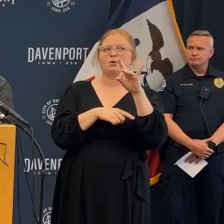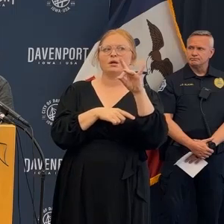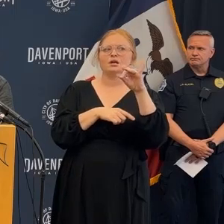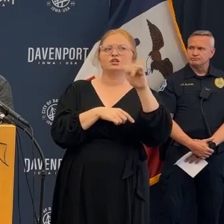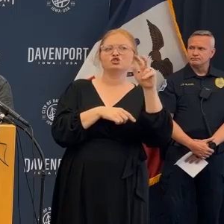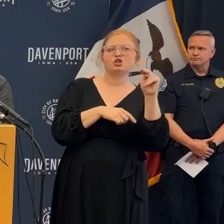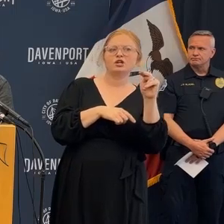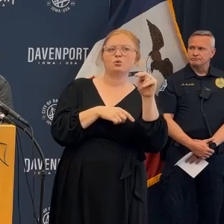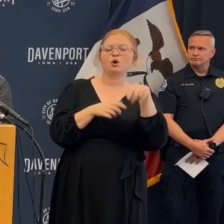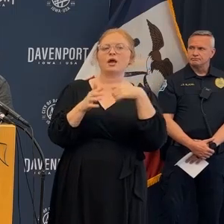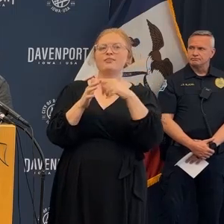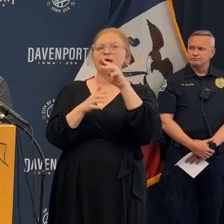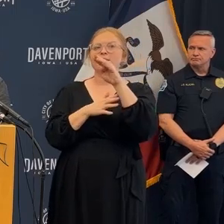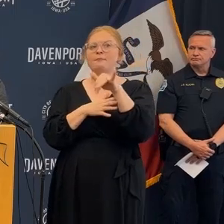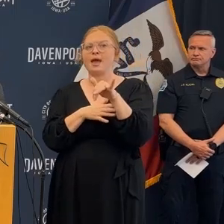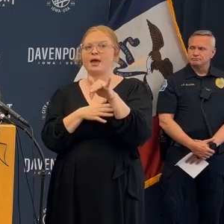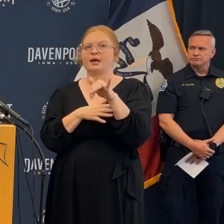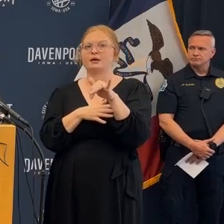we'll go right to left again